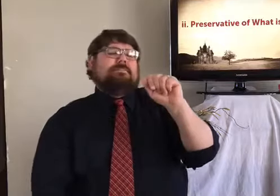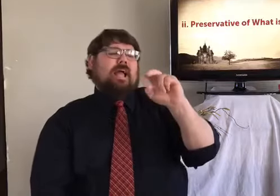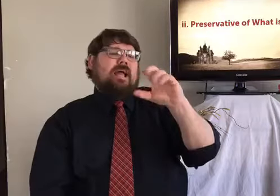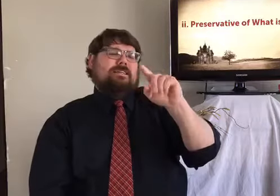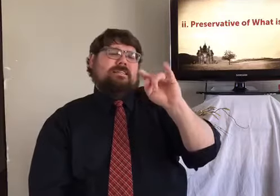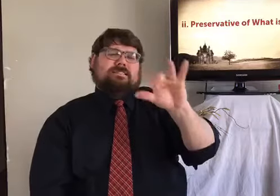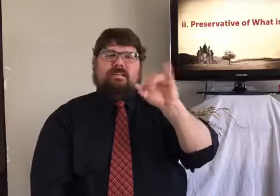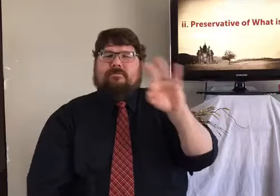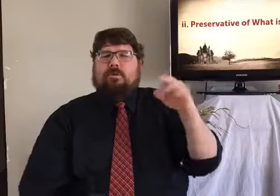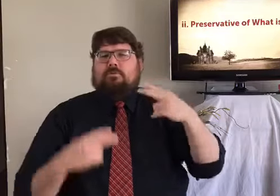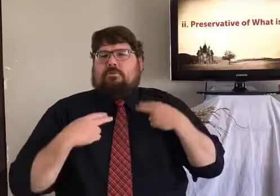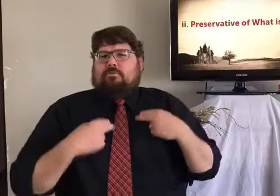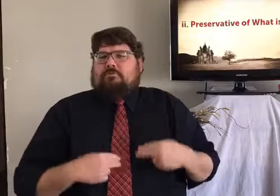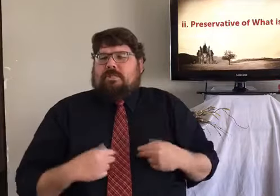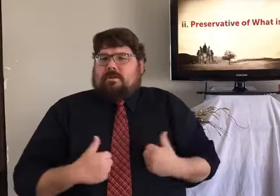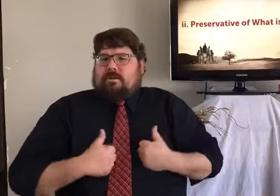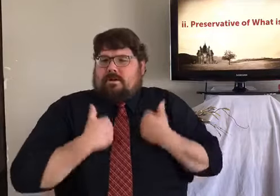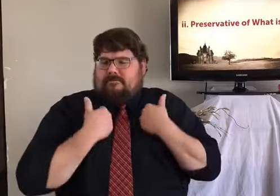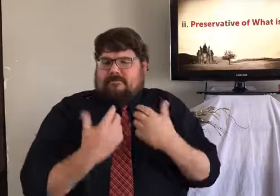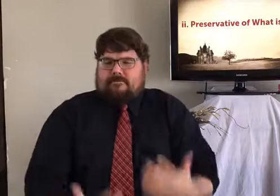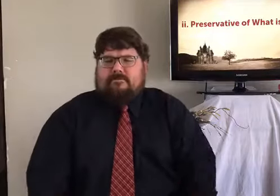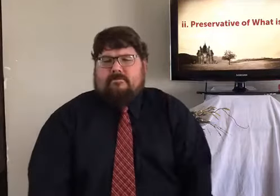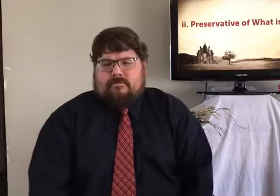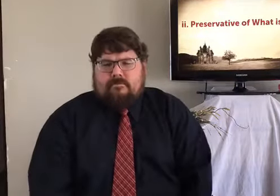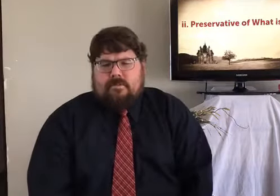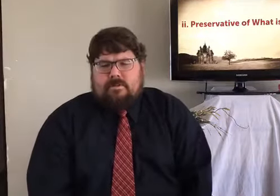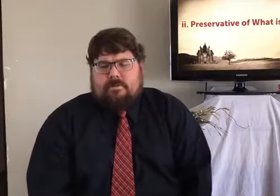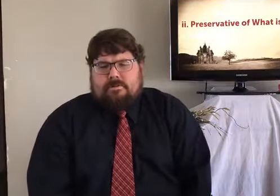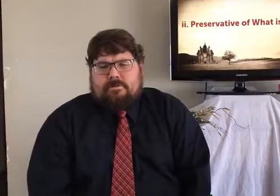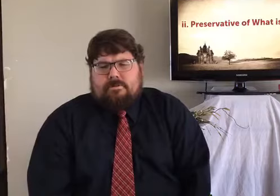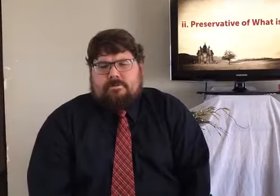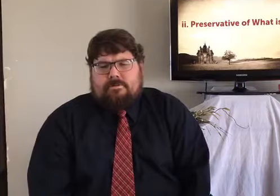value of life, the sanctity of human life.